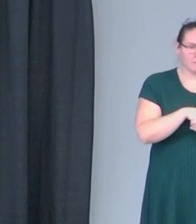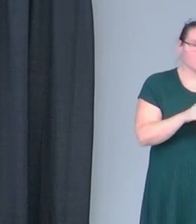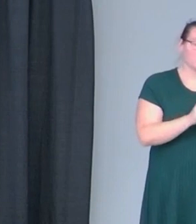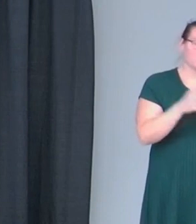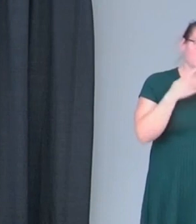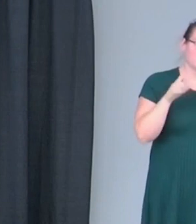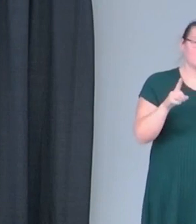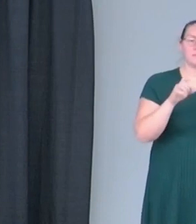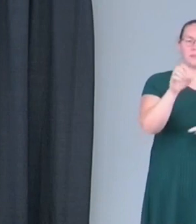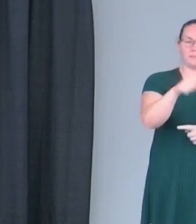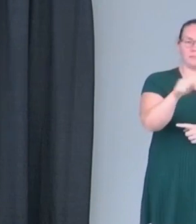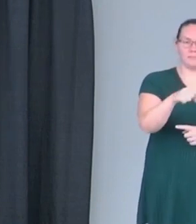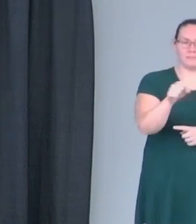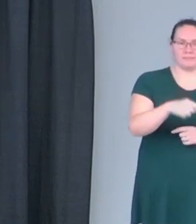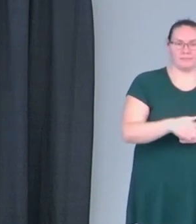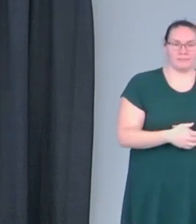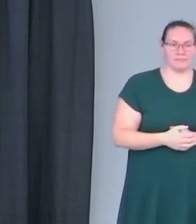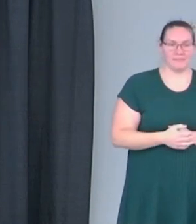Absolutely.